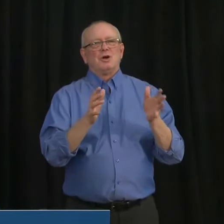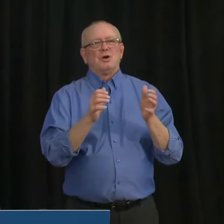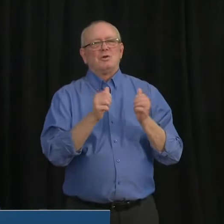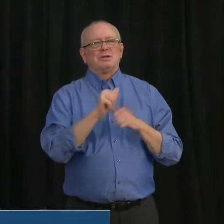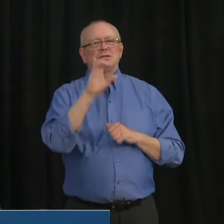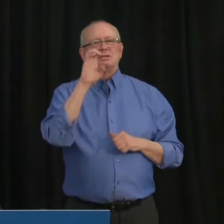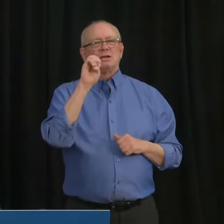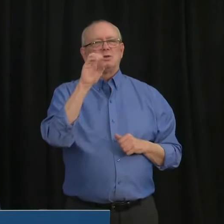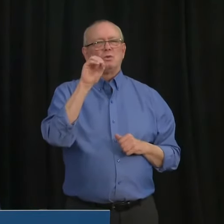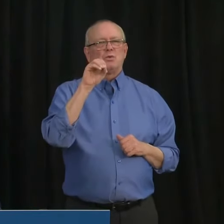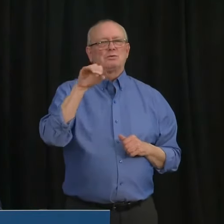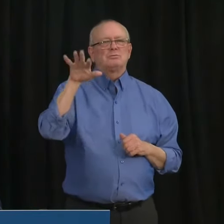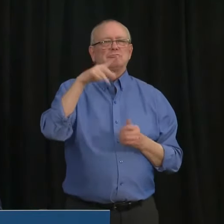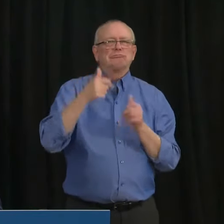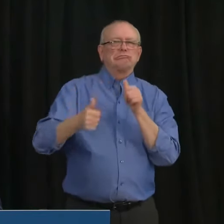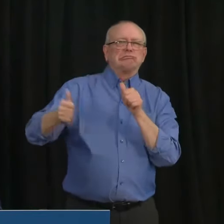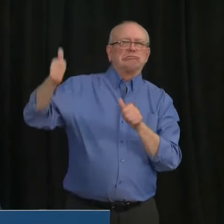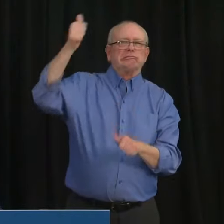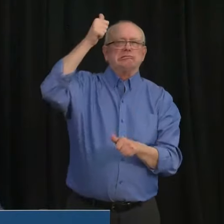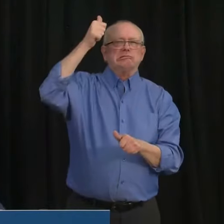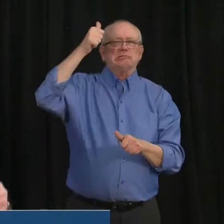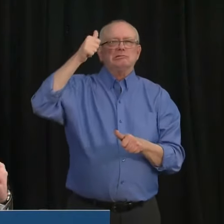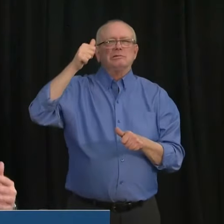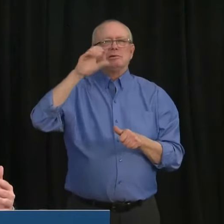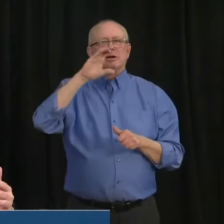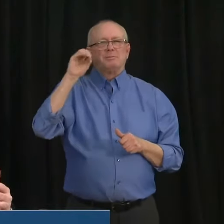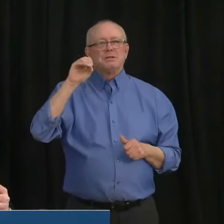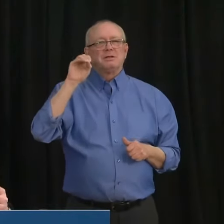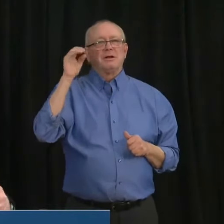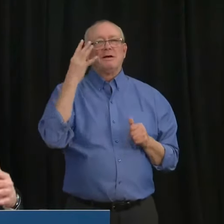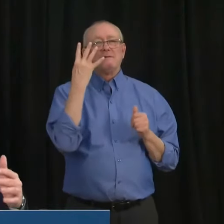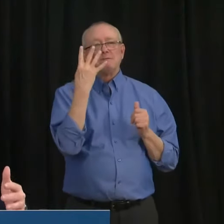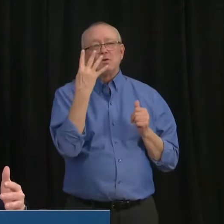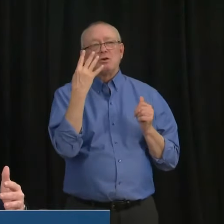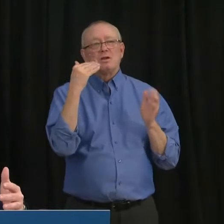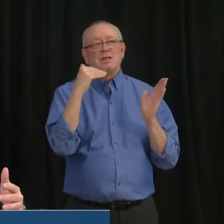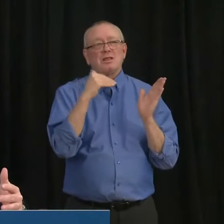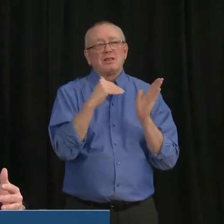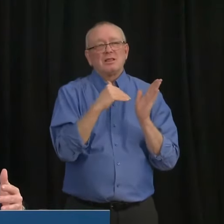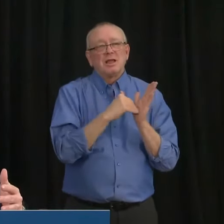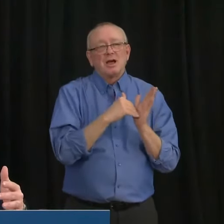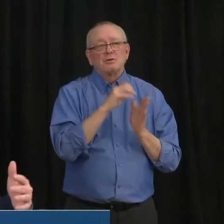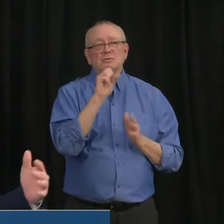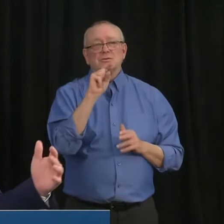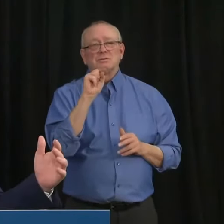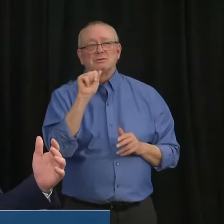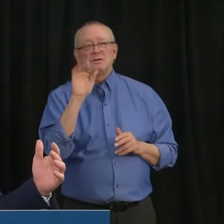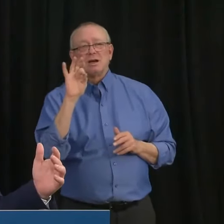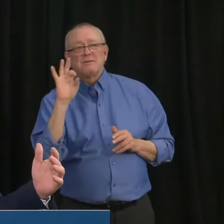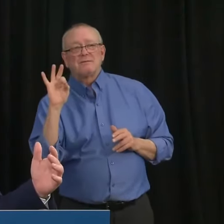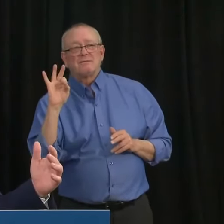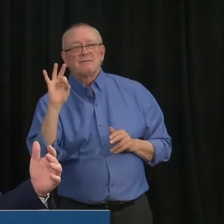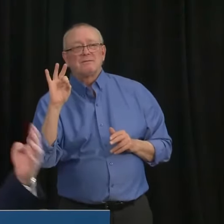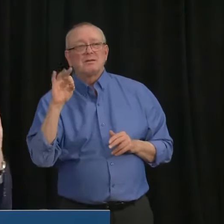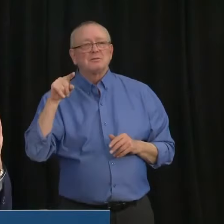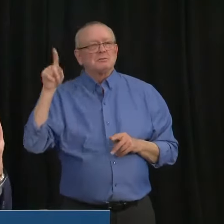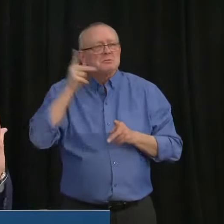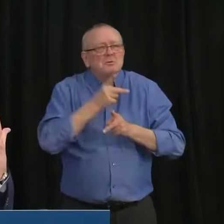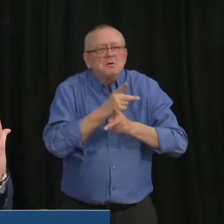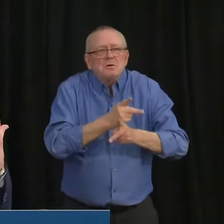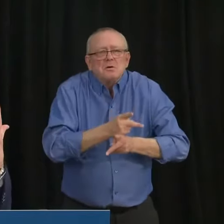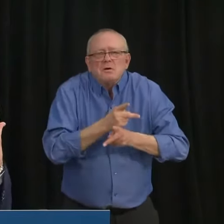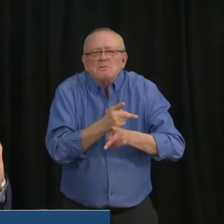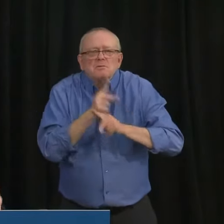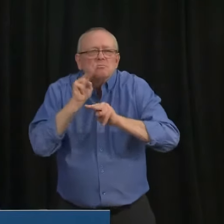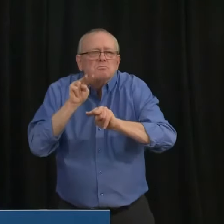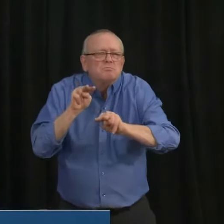company has 4,000, uh, retail employees, and they are closely tracking this. They've been very careful, uh, COVID safe, and they have had only six,